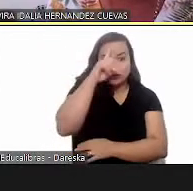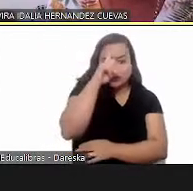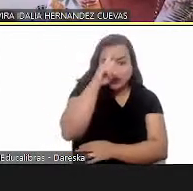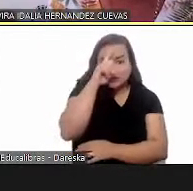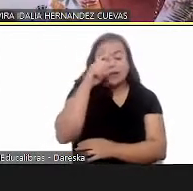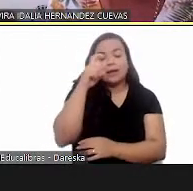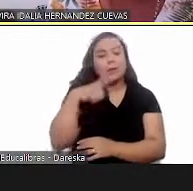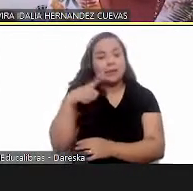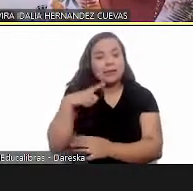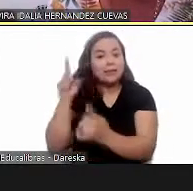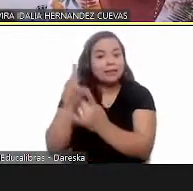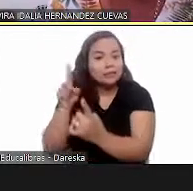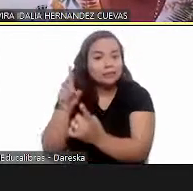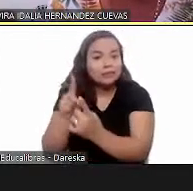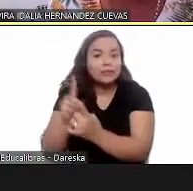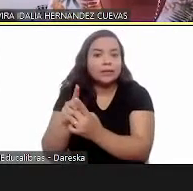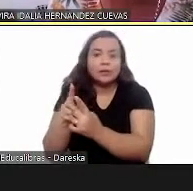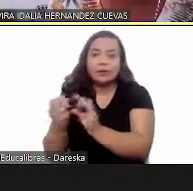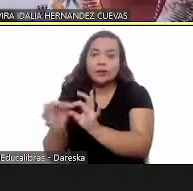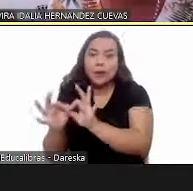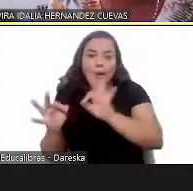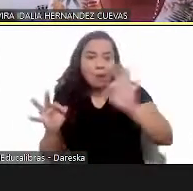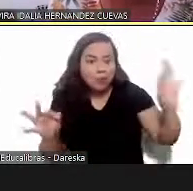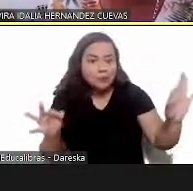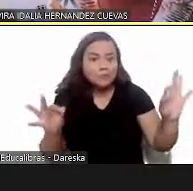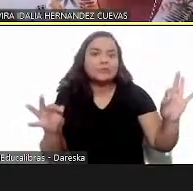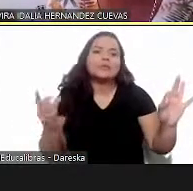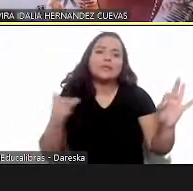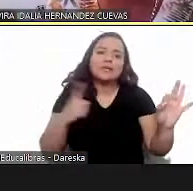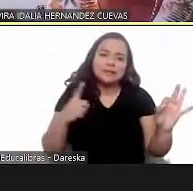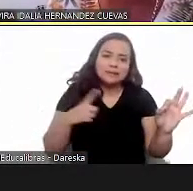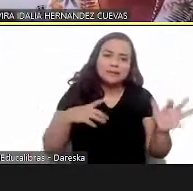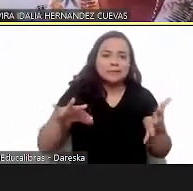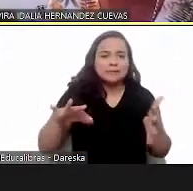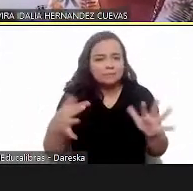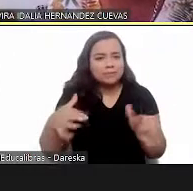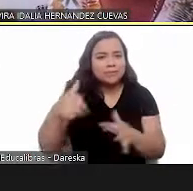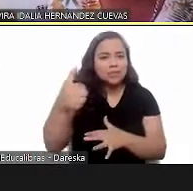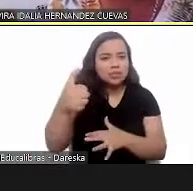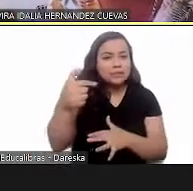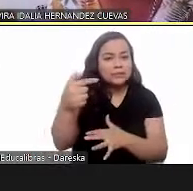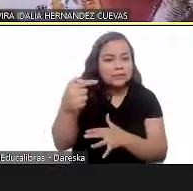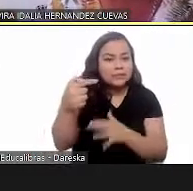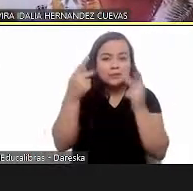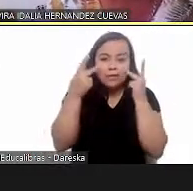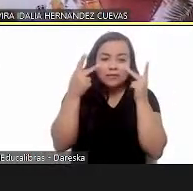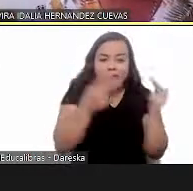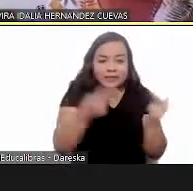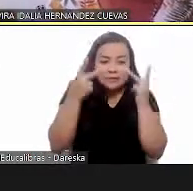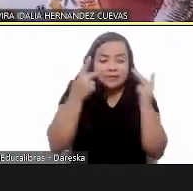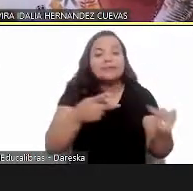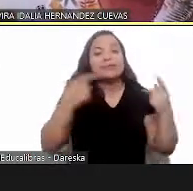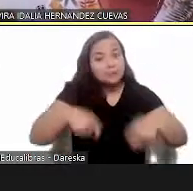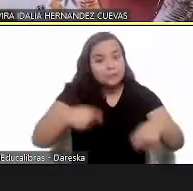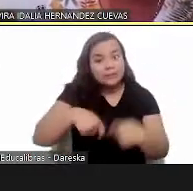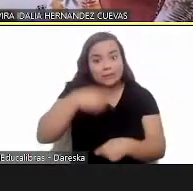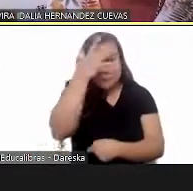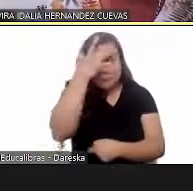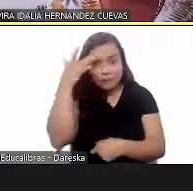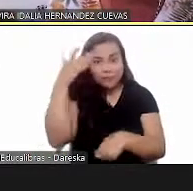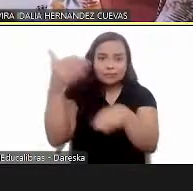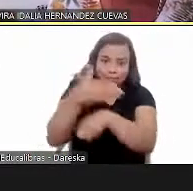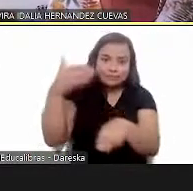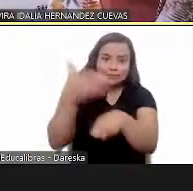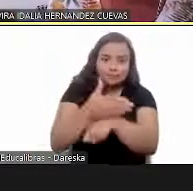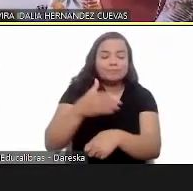to be cared for we also have a number of 17 visits a